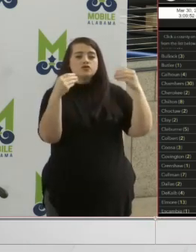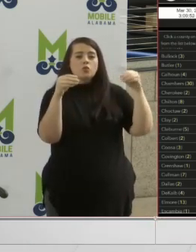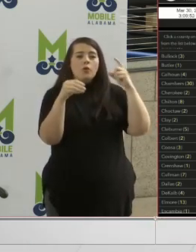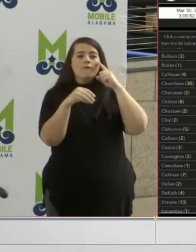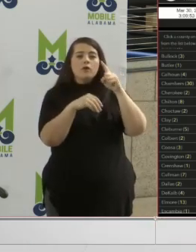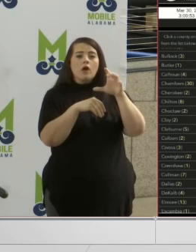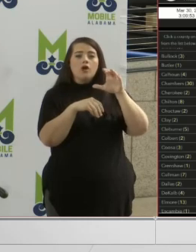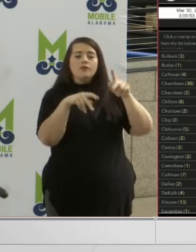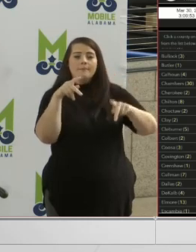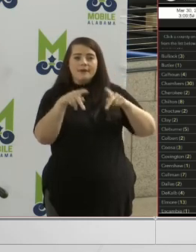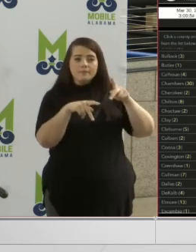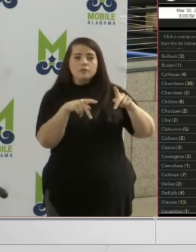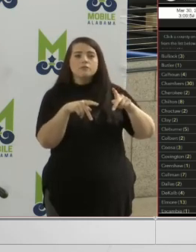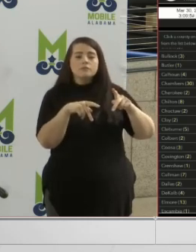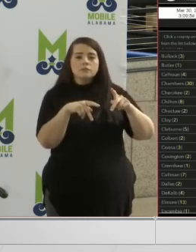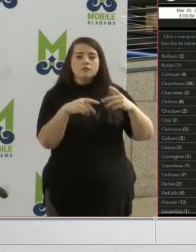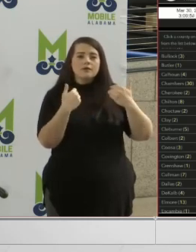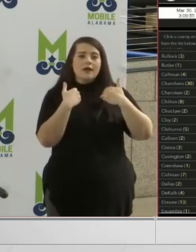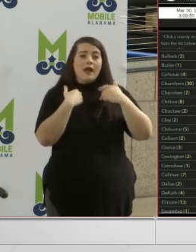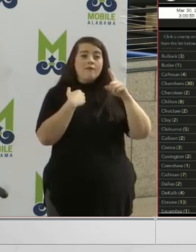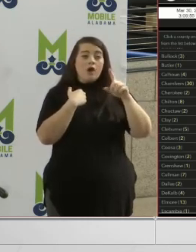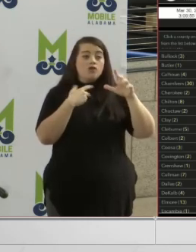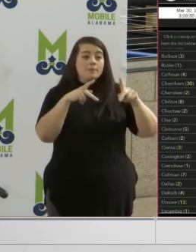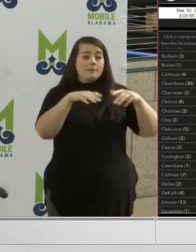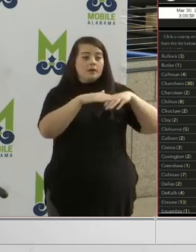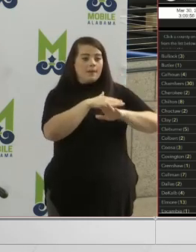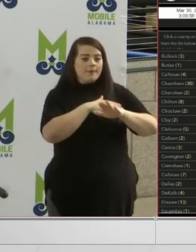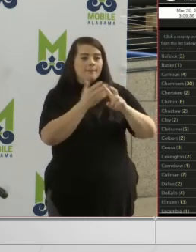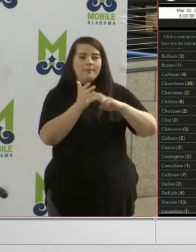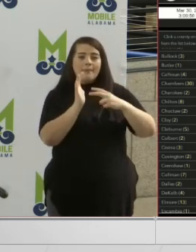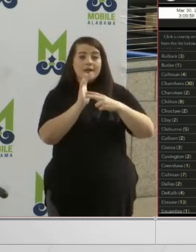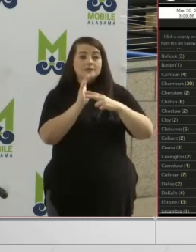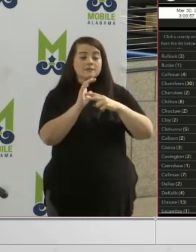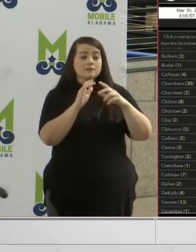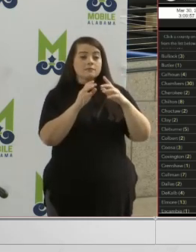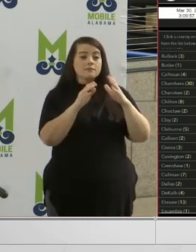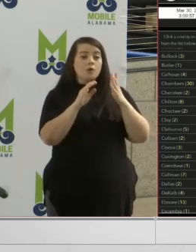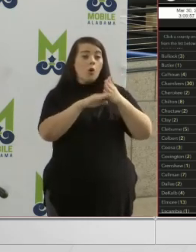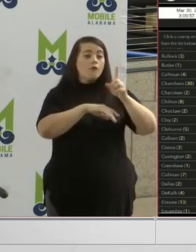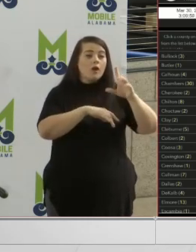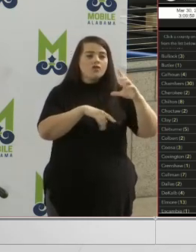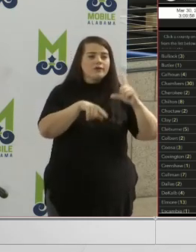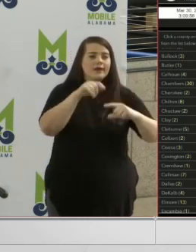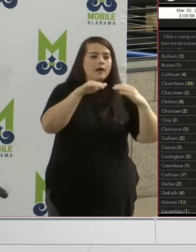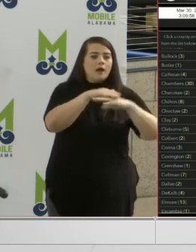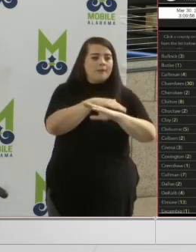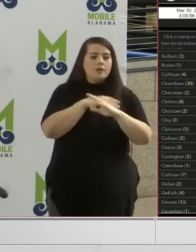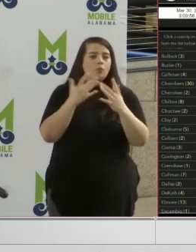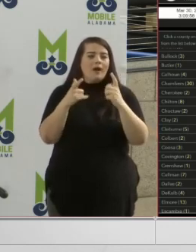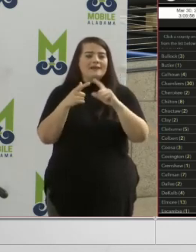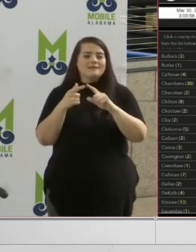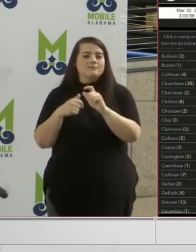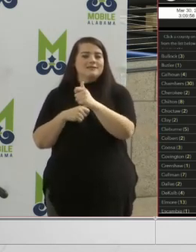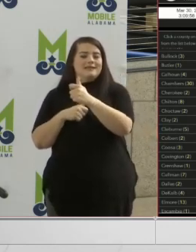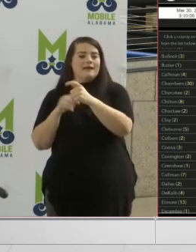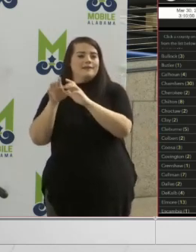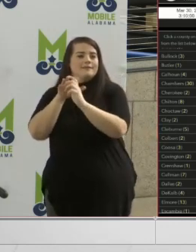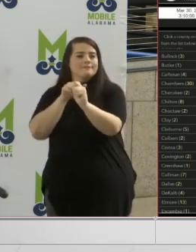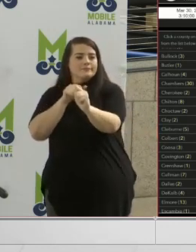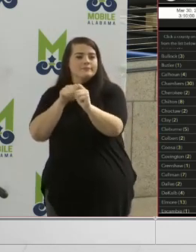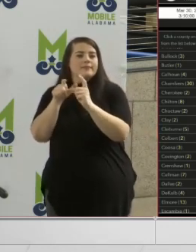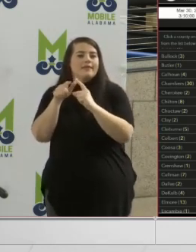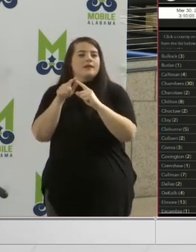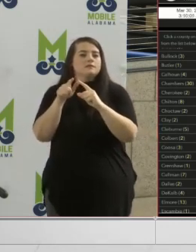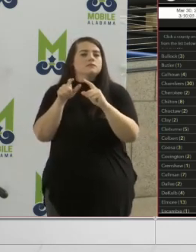people, and you have 100 come in, nobody else comes in, you know, maybe until 10 leave and 10 more come in.